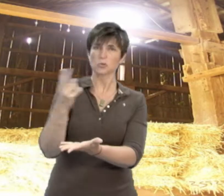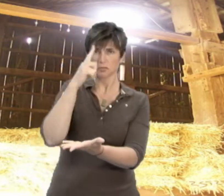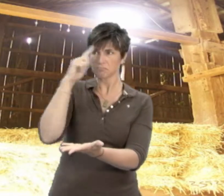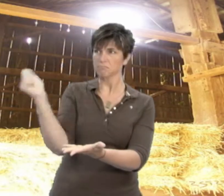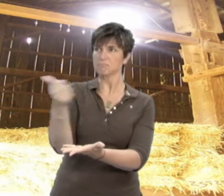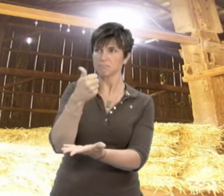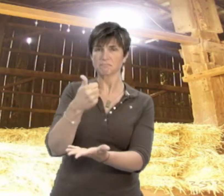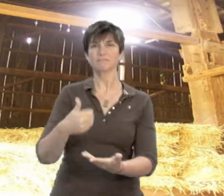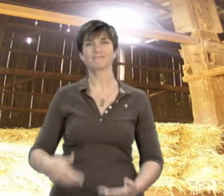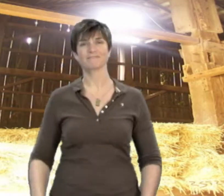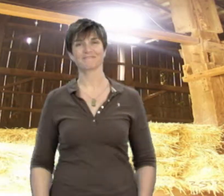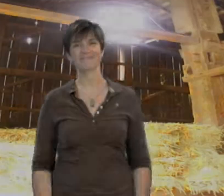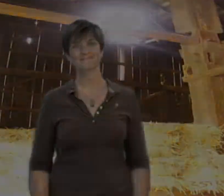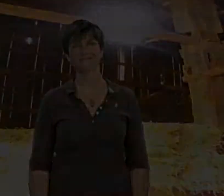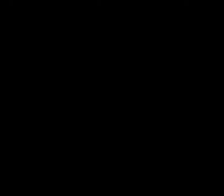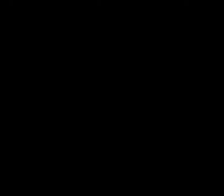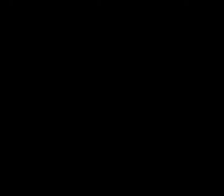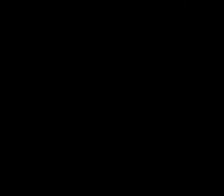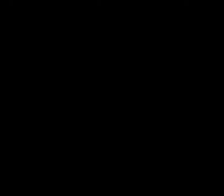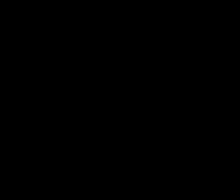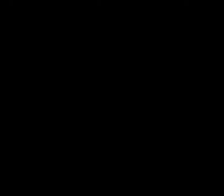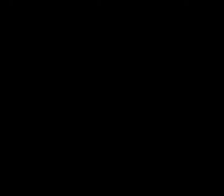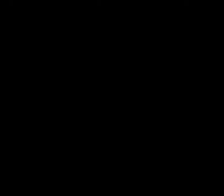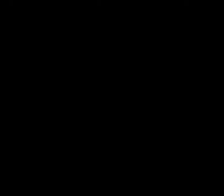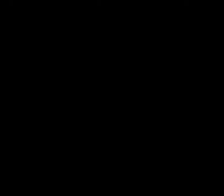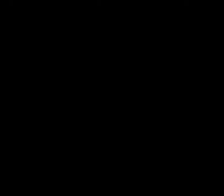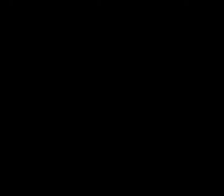Share with those who have need. care. Beaten the trail